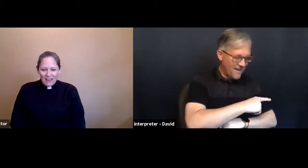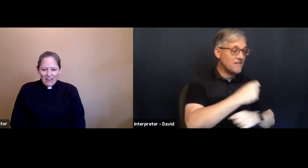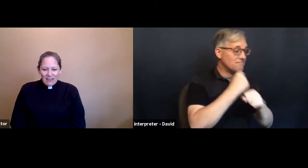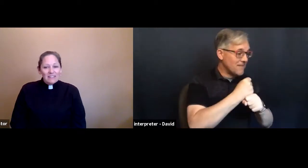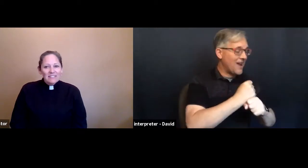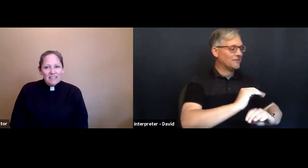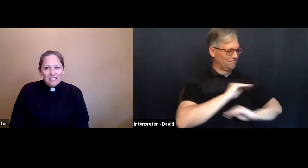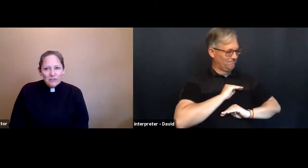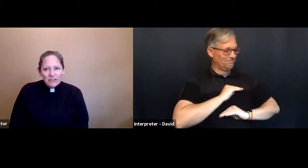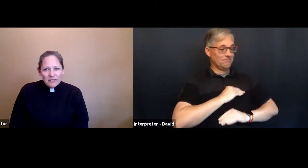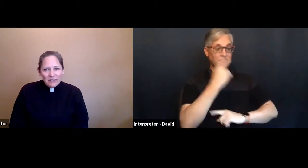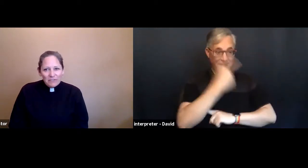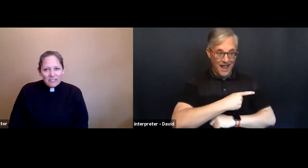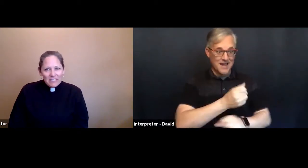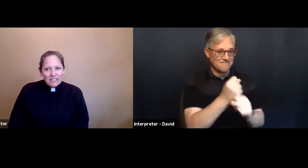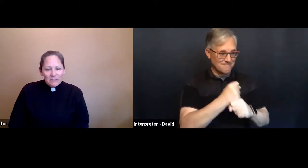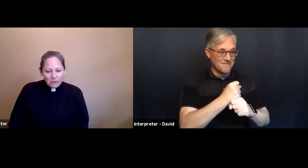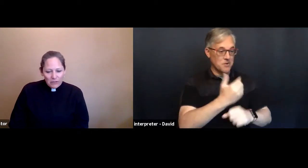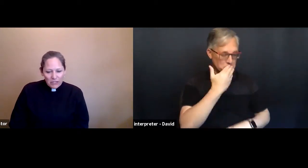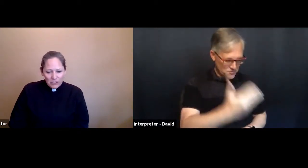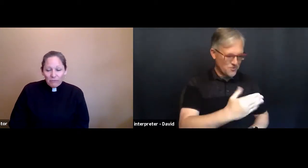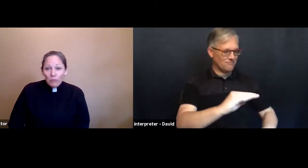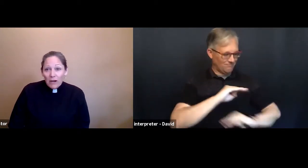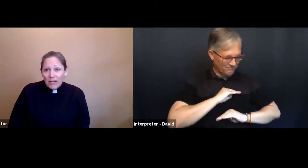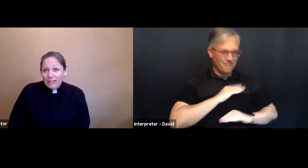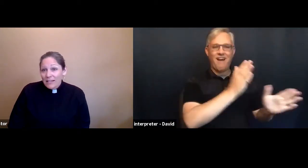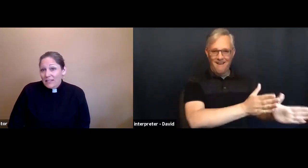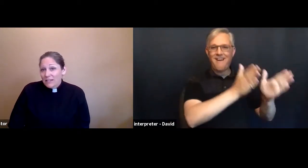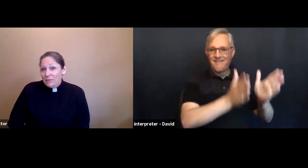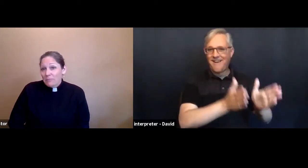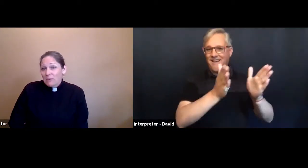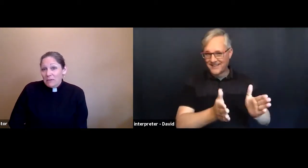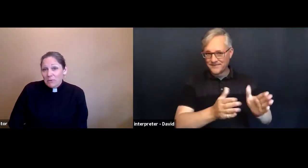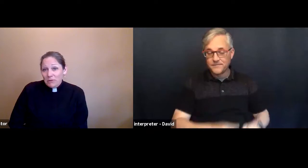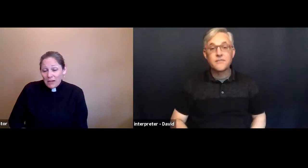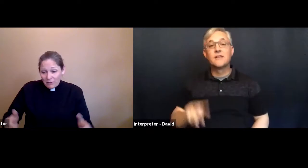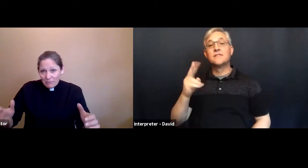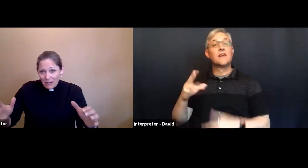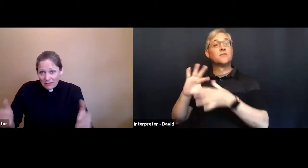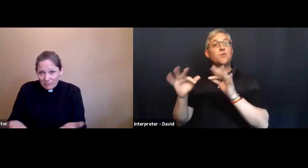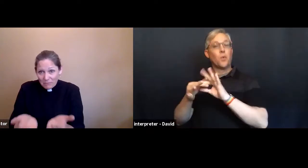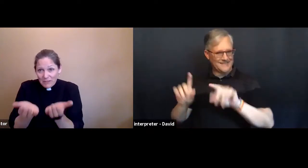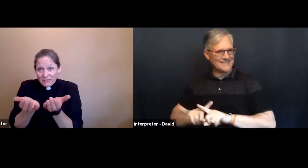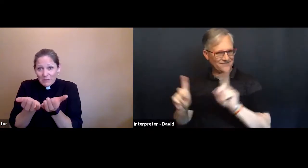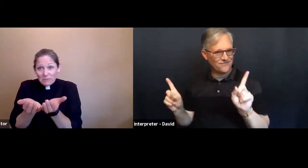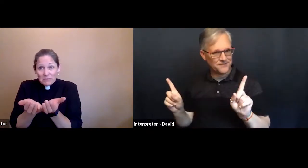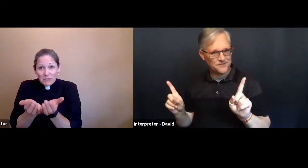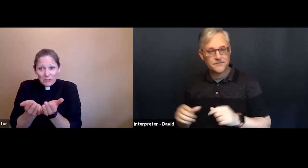In today's story, there's a different sense of the creation. For one, the people are, God lifts up some dirt